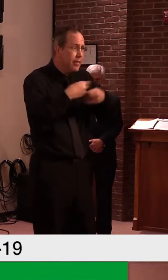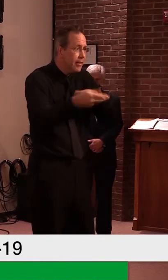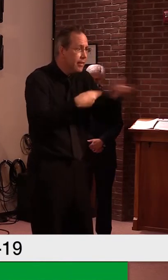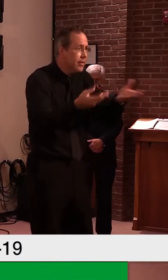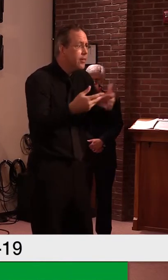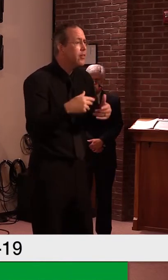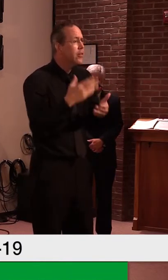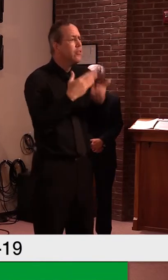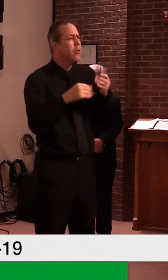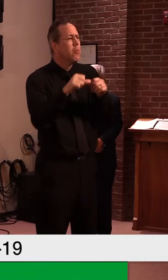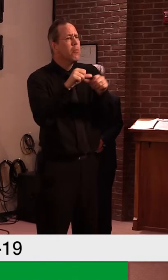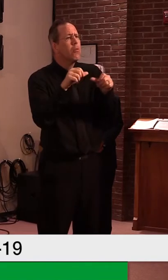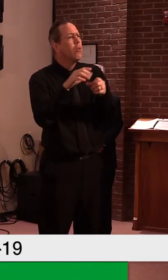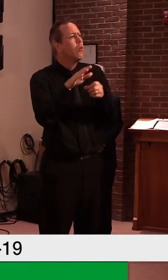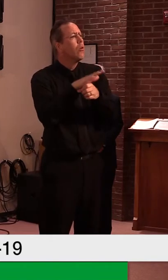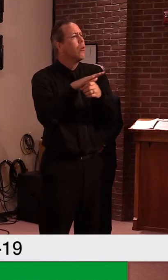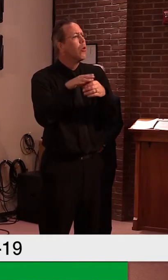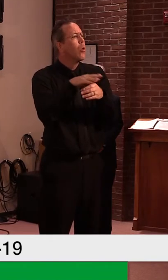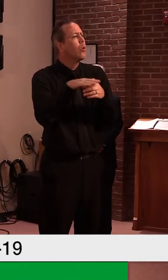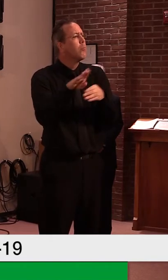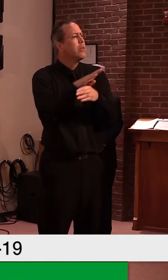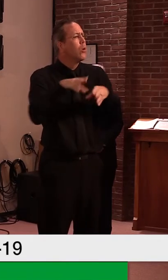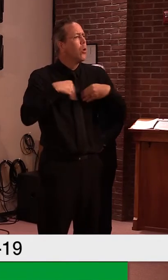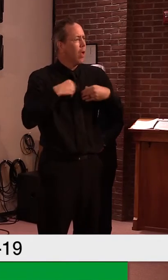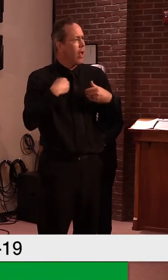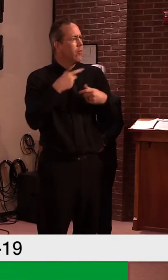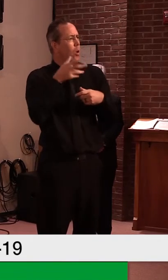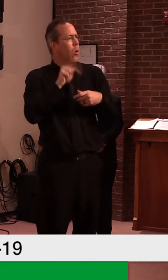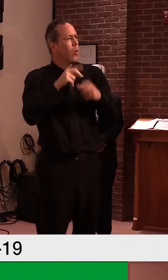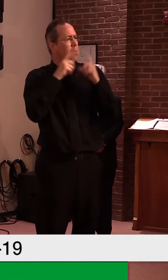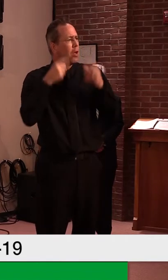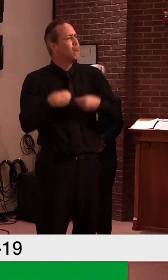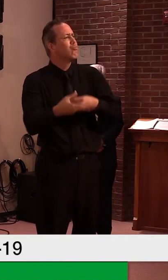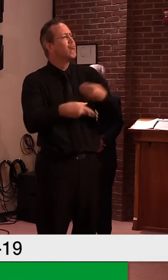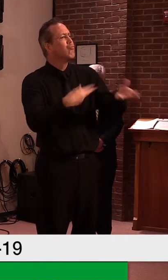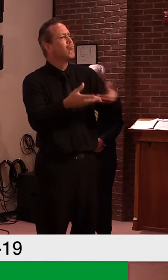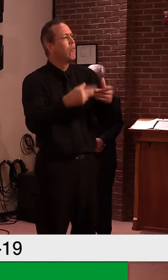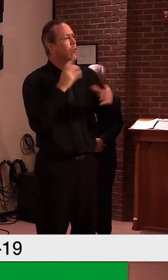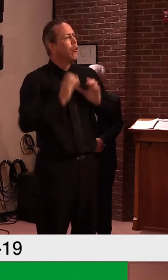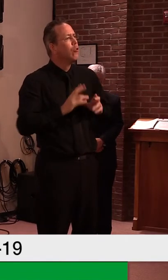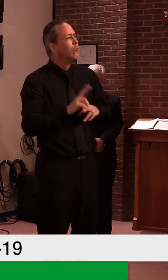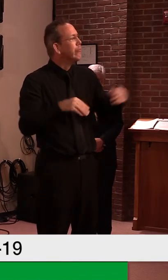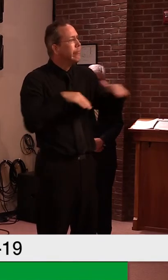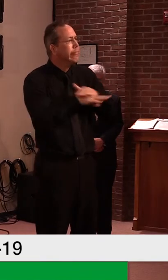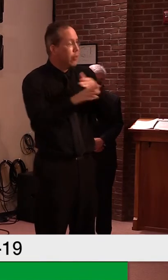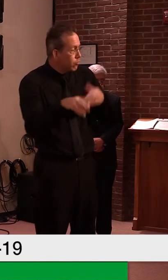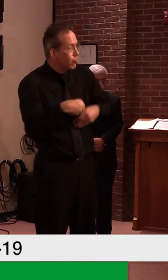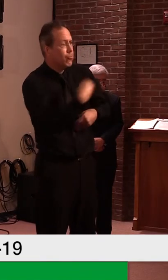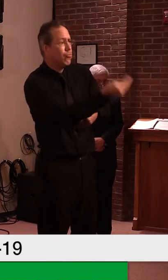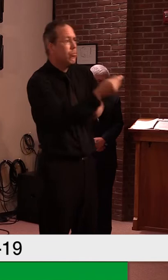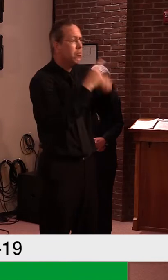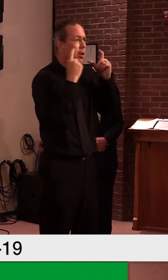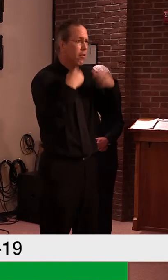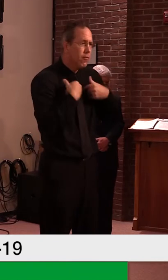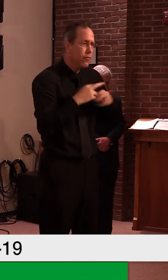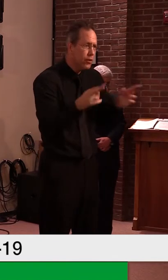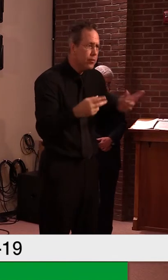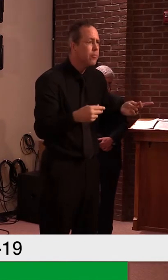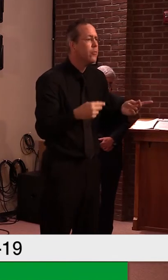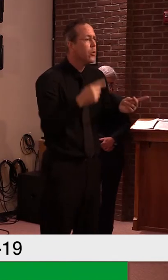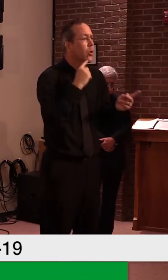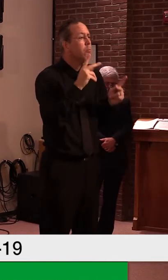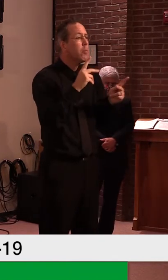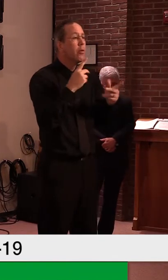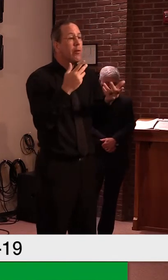I've seen, uh, where or heard where they've had mass, uh, they're giving to their patrons. Uh, they may